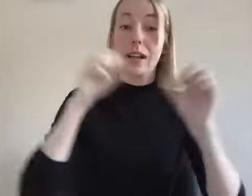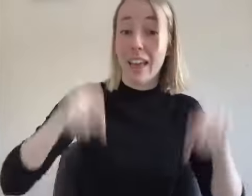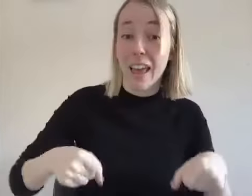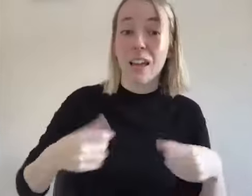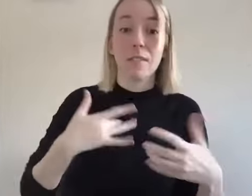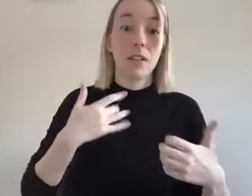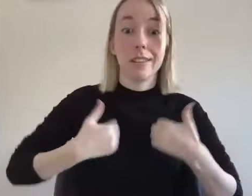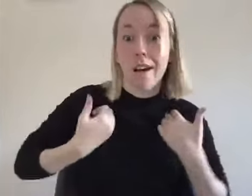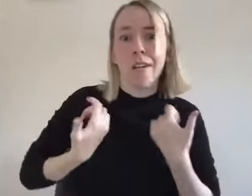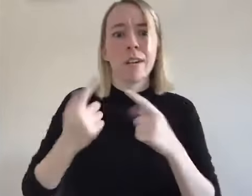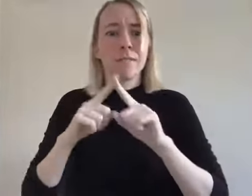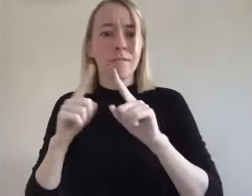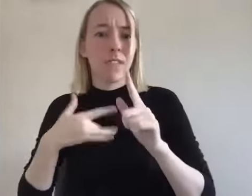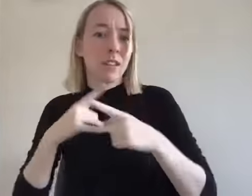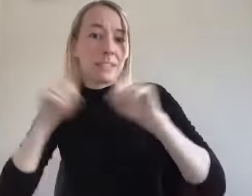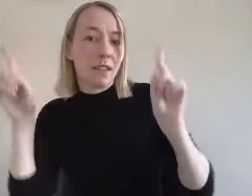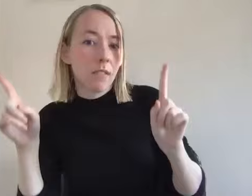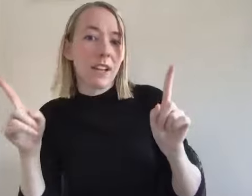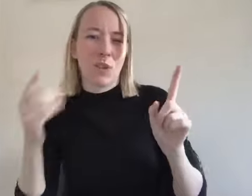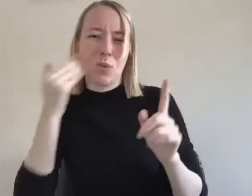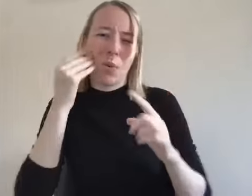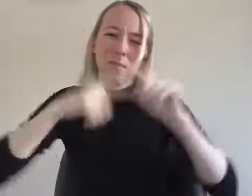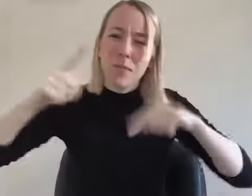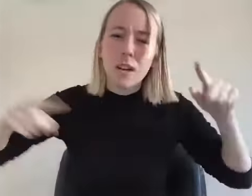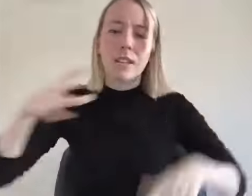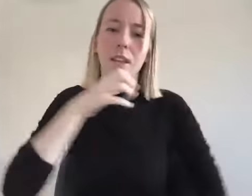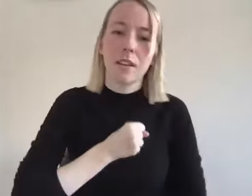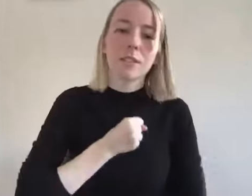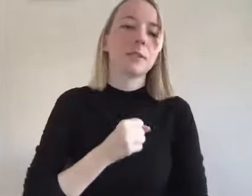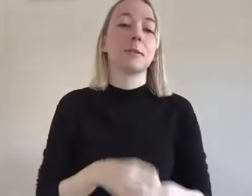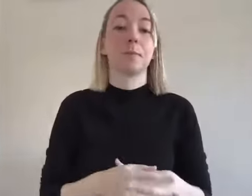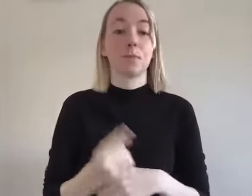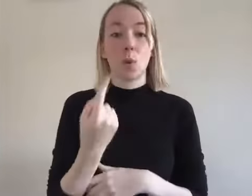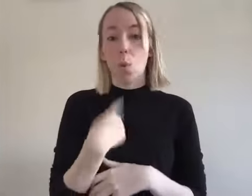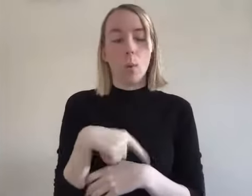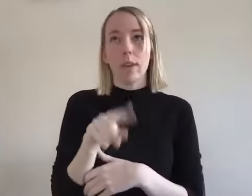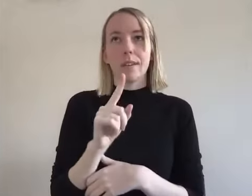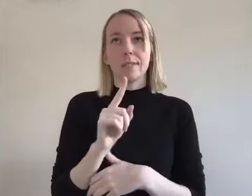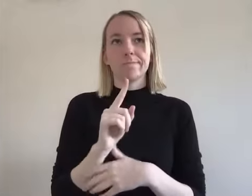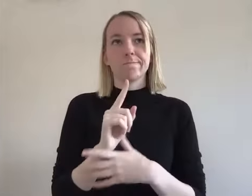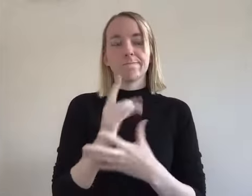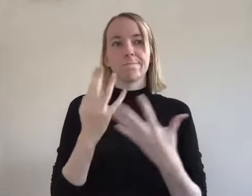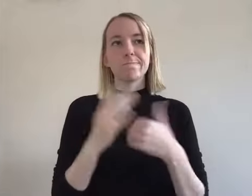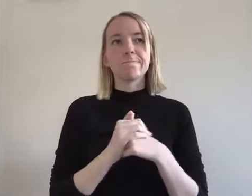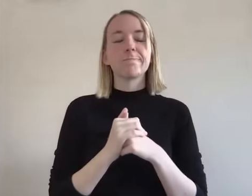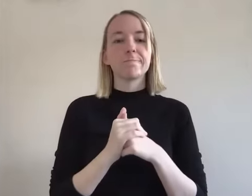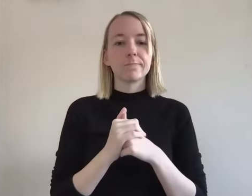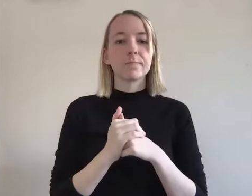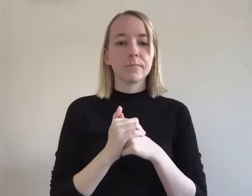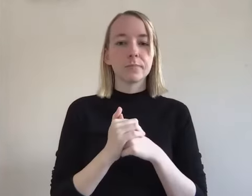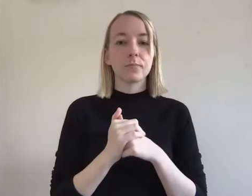if they feel different or too young because they go to meetings where a lot of people are of different ages um we by no means we